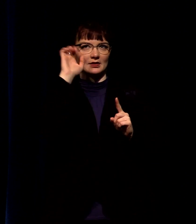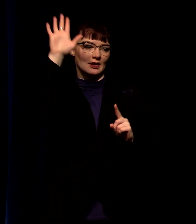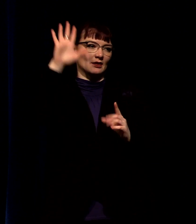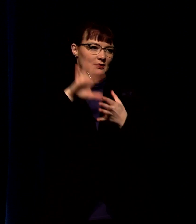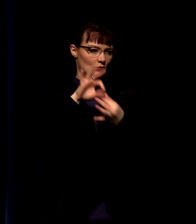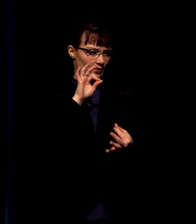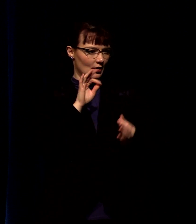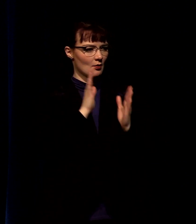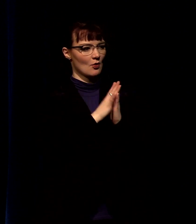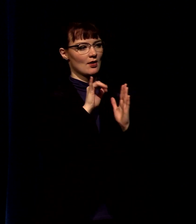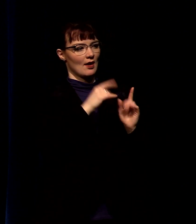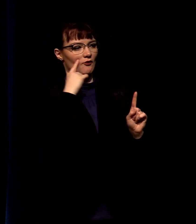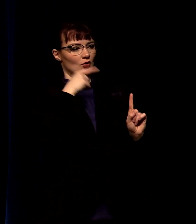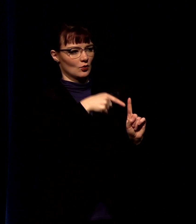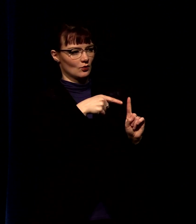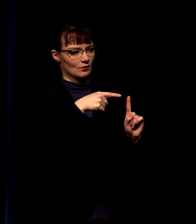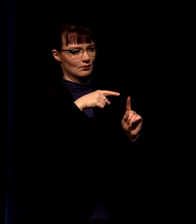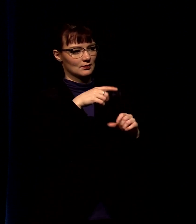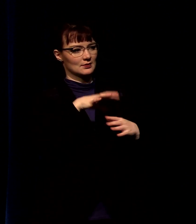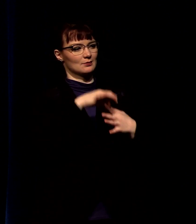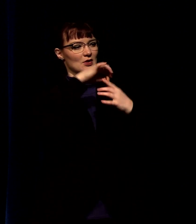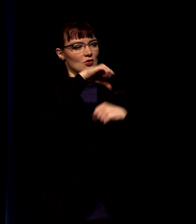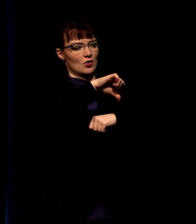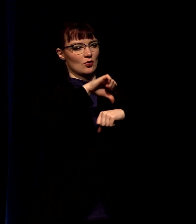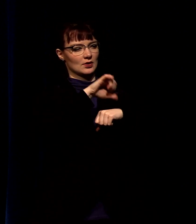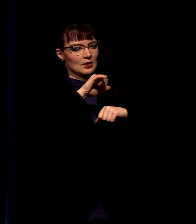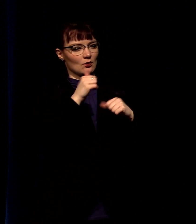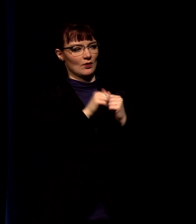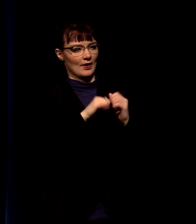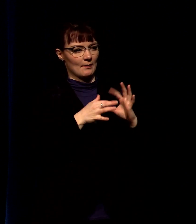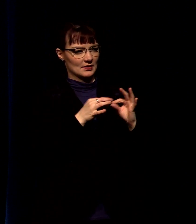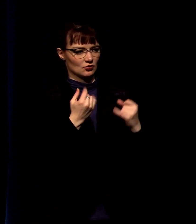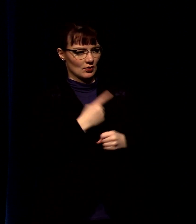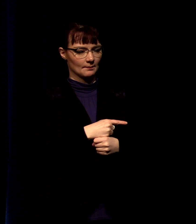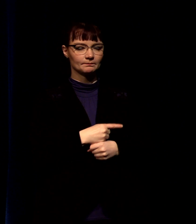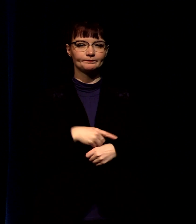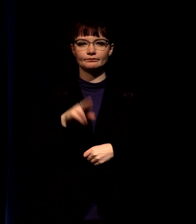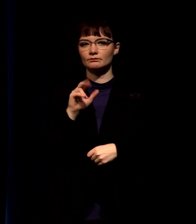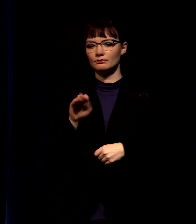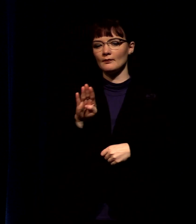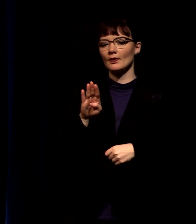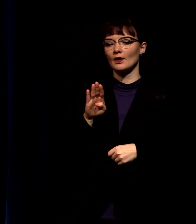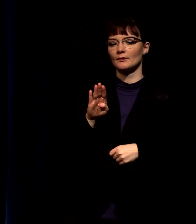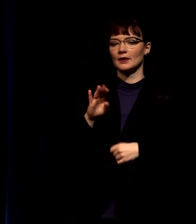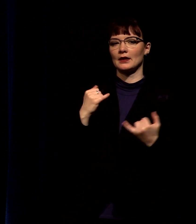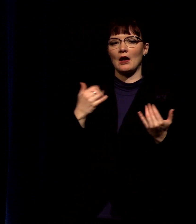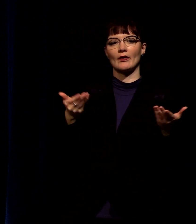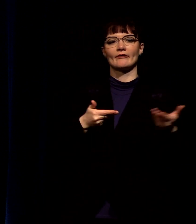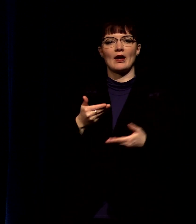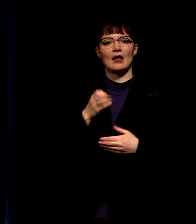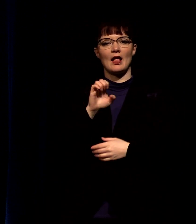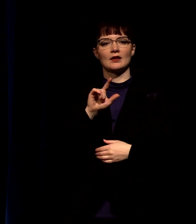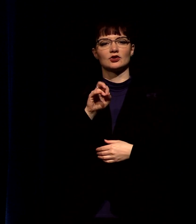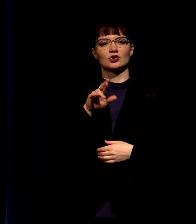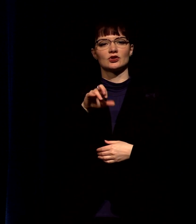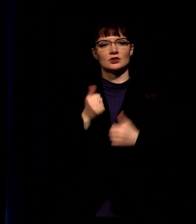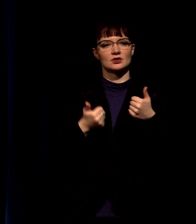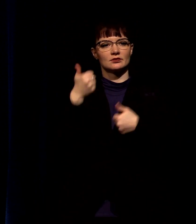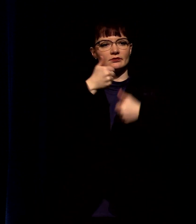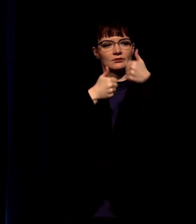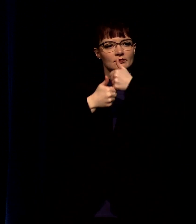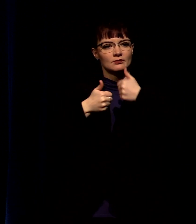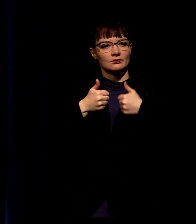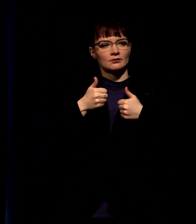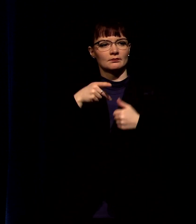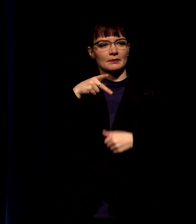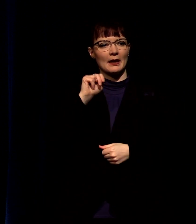over that over you he's anointing you in that today yeah so this morning i'd love to invite any of our elders governing board pastoral management team